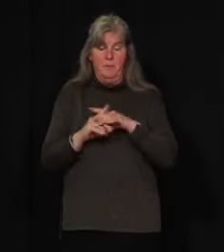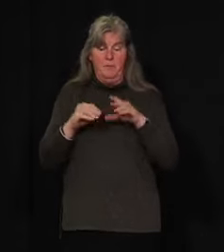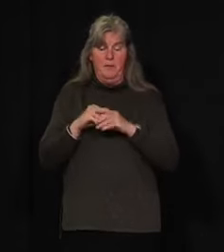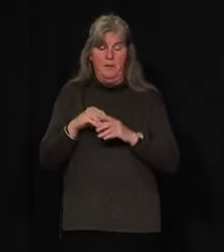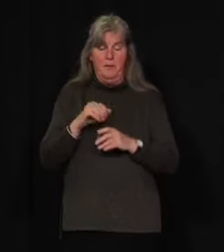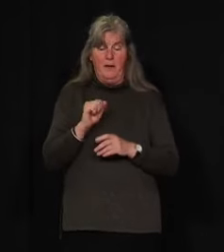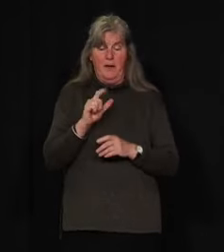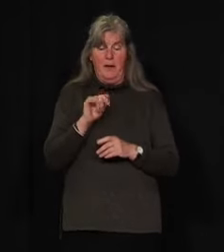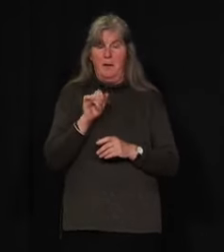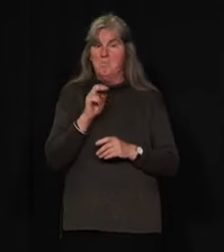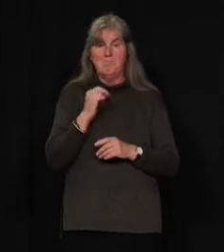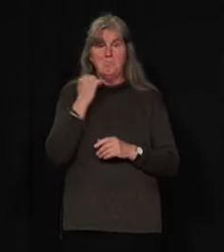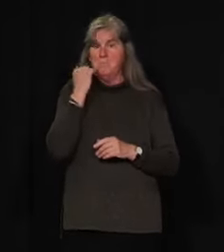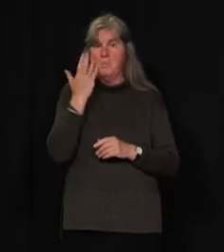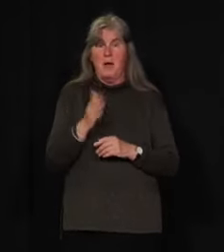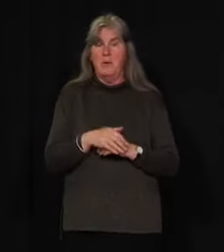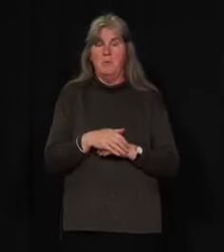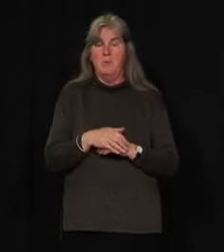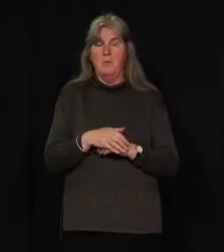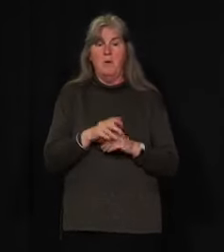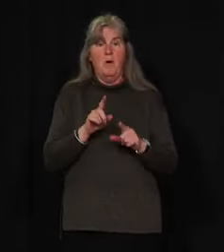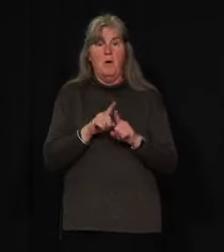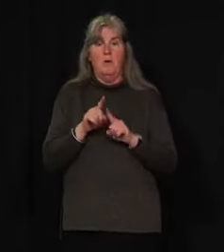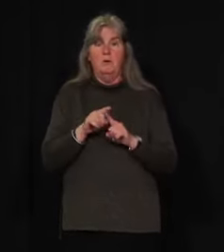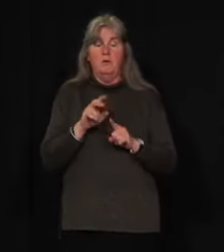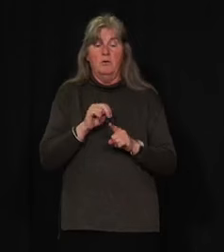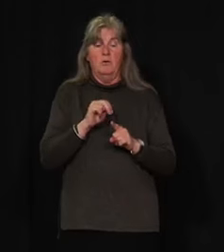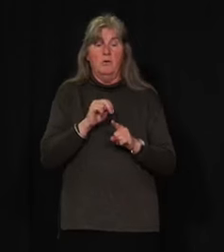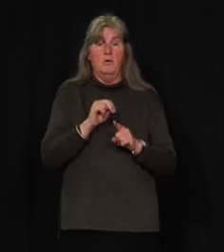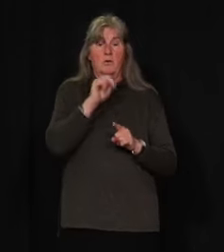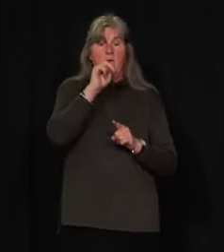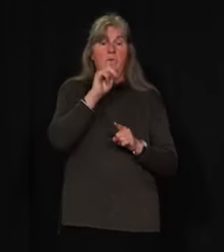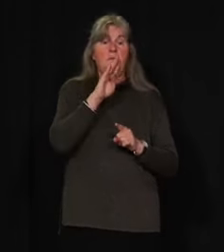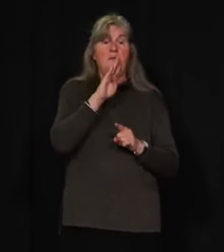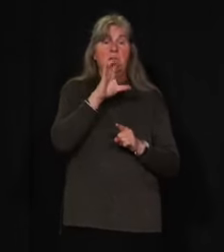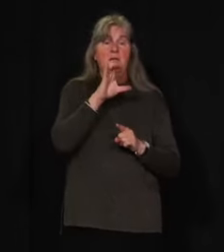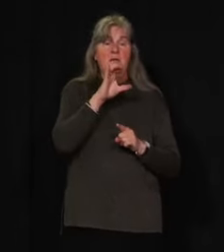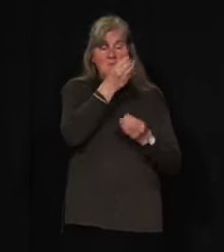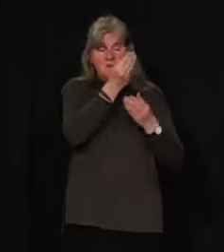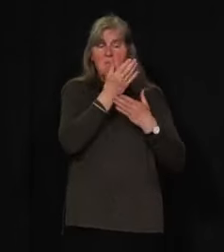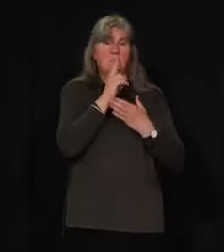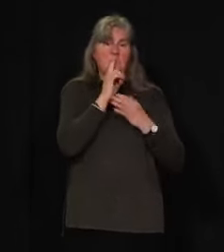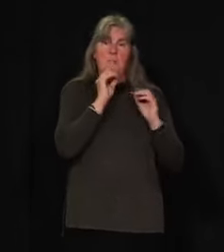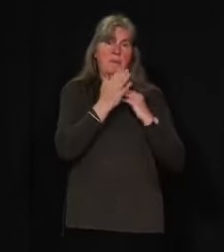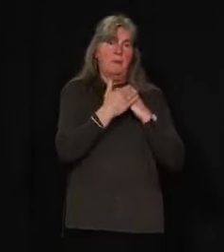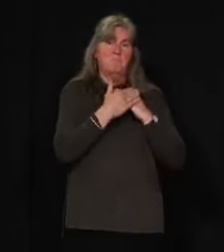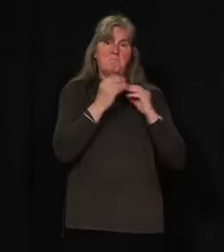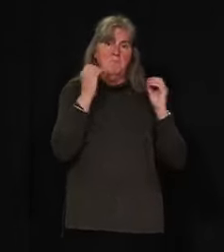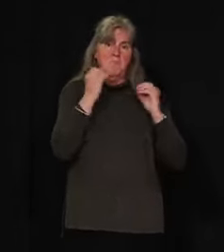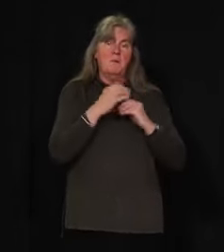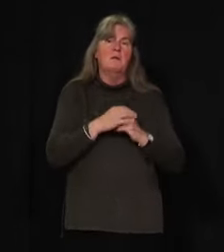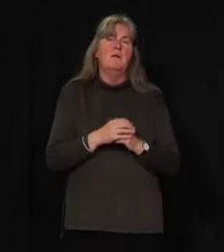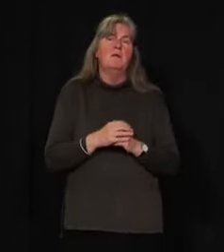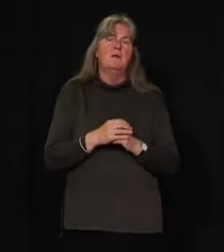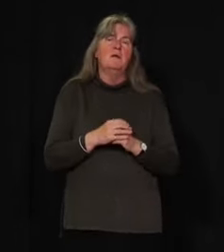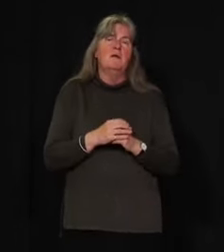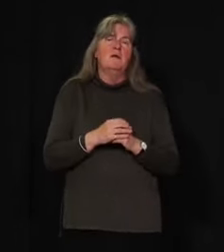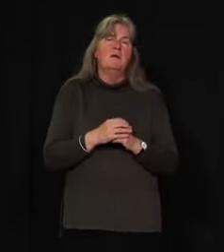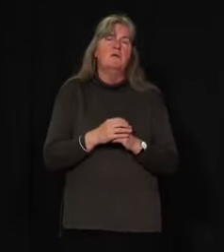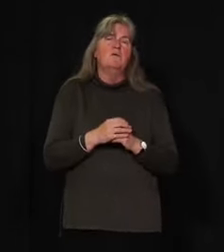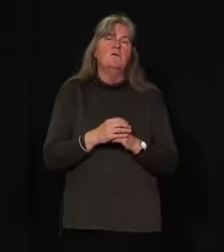of a case in Atlin through the northern region of BC public health. And so